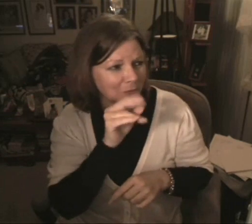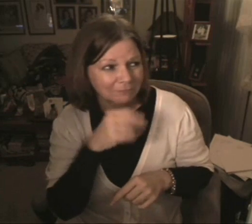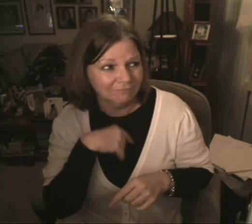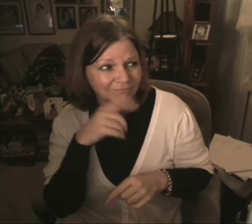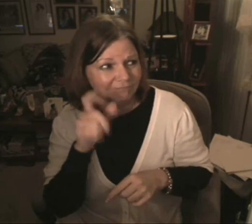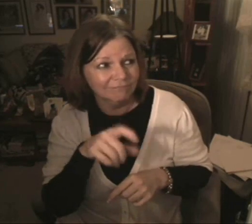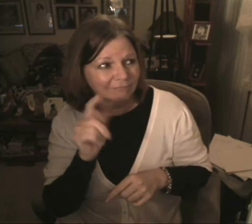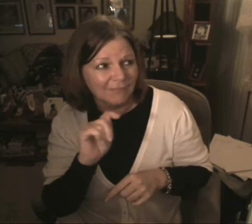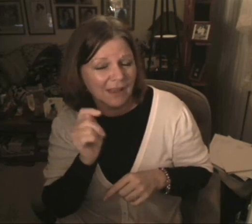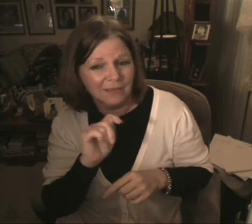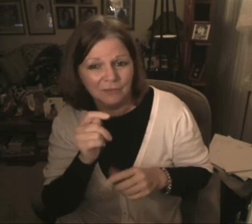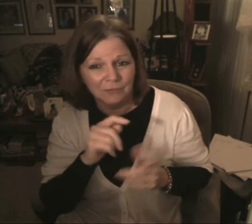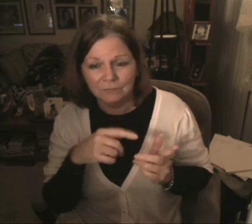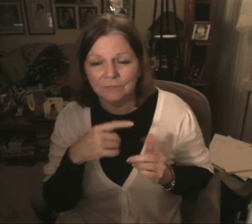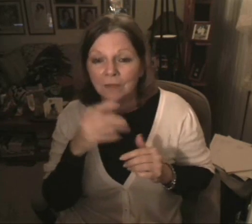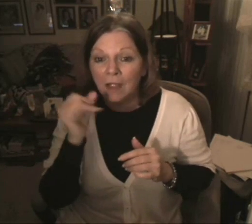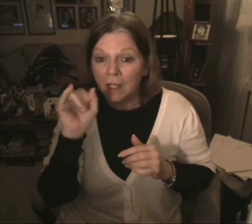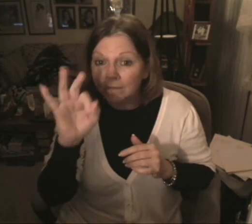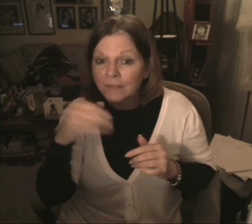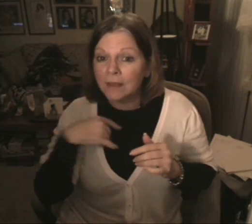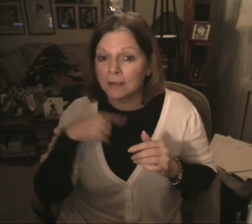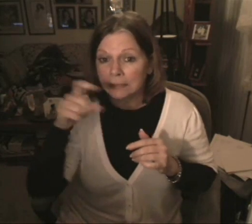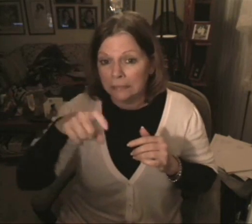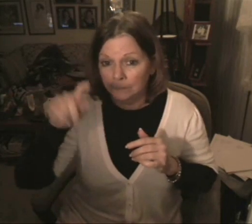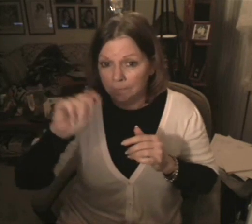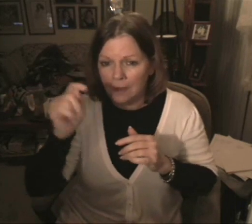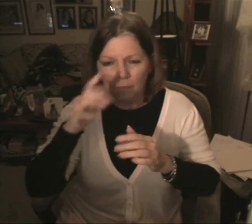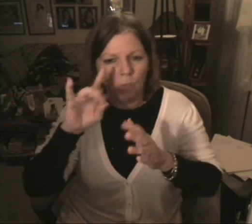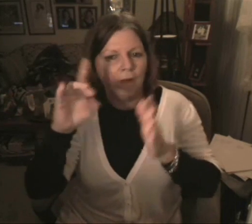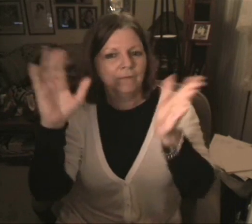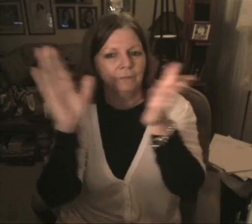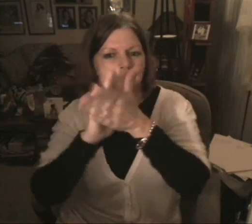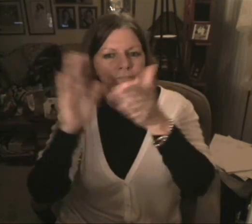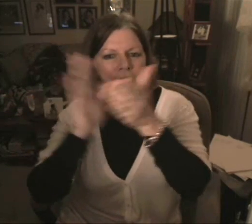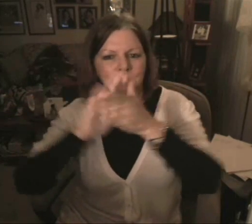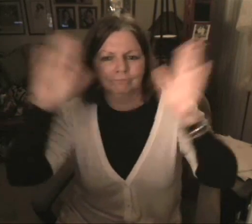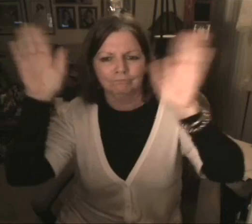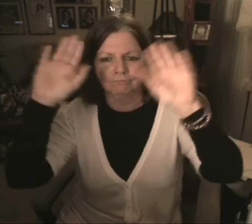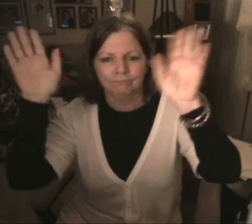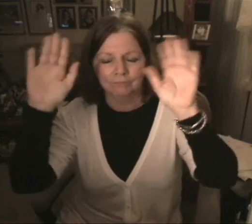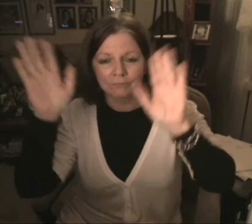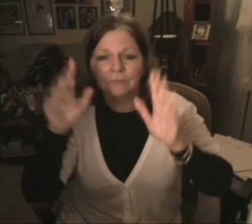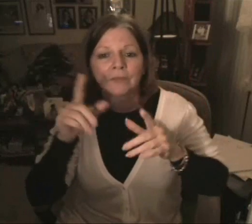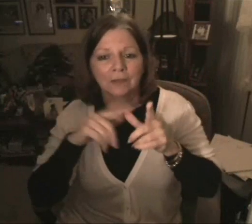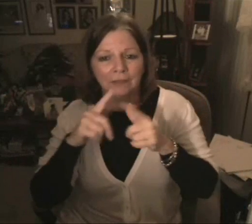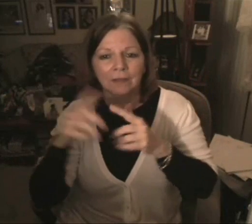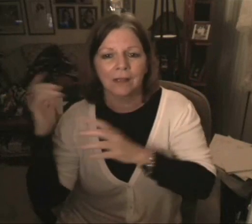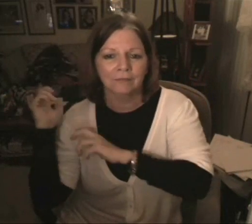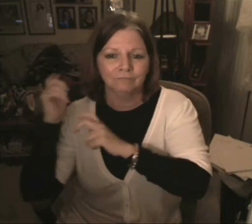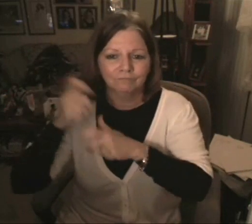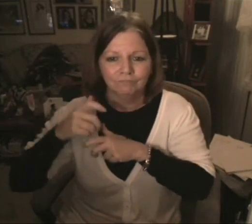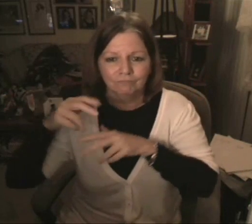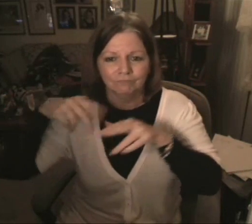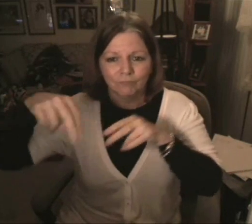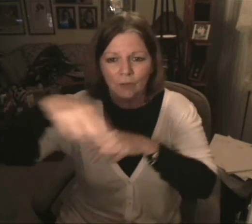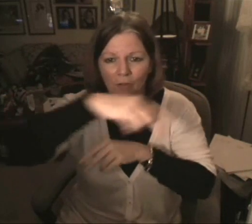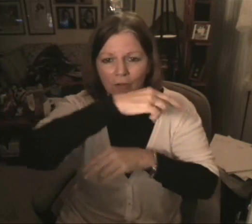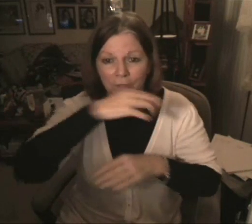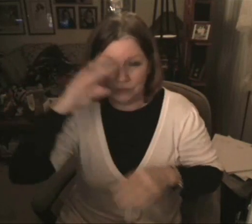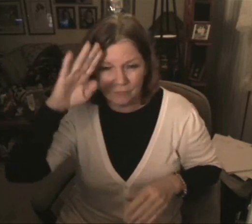it's a knockout drug, and the sedative lorazepam with primary drugs responsible for Jackson's death. Also new, the man who accused Michael of